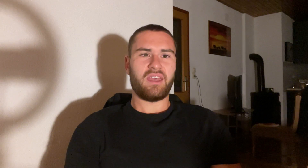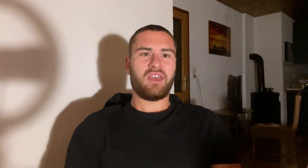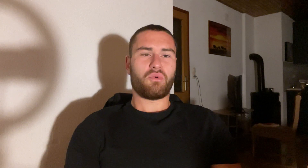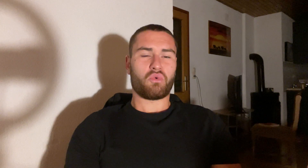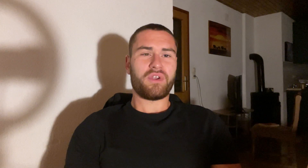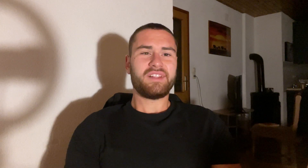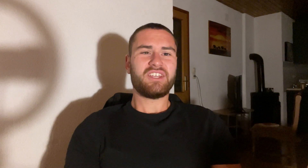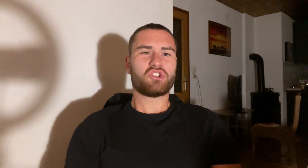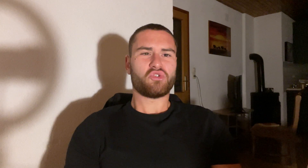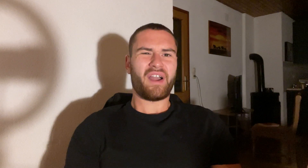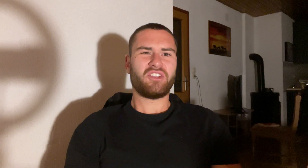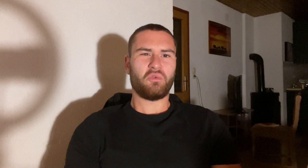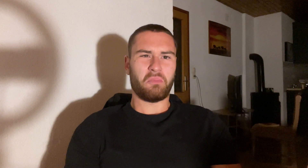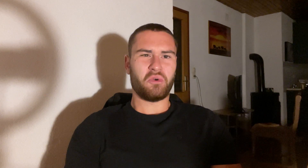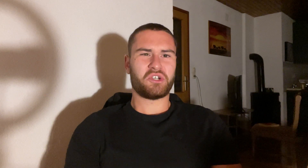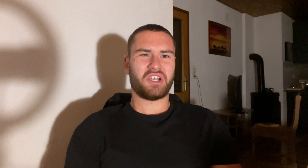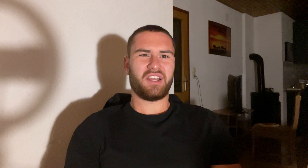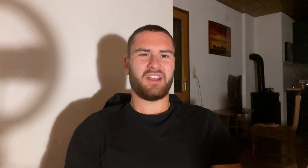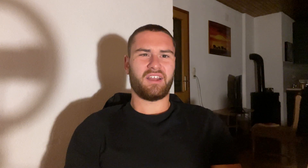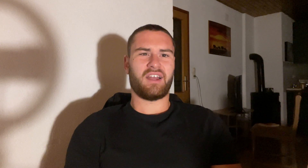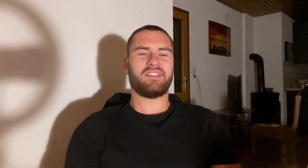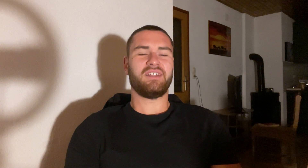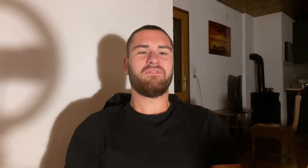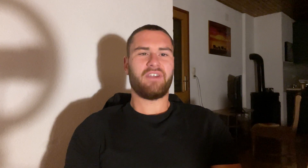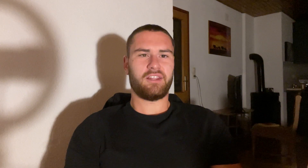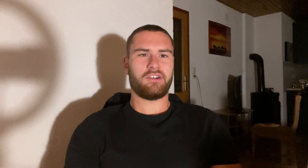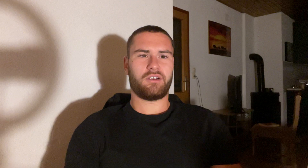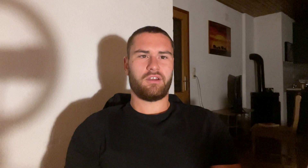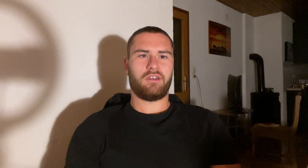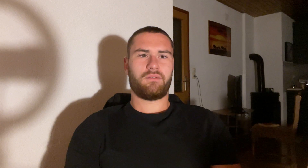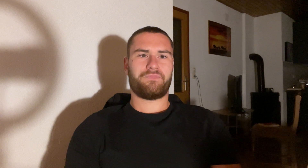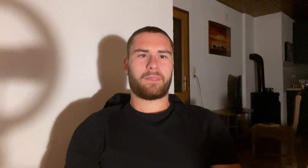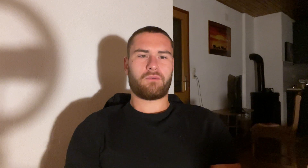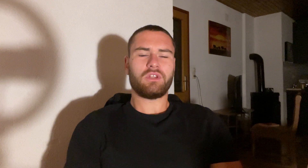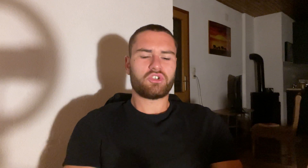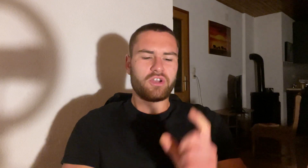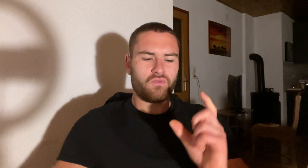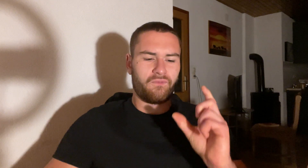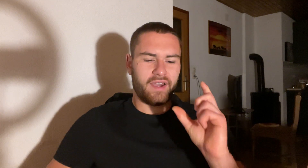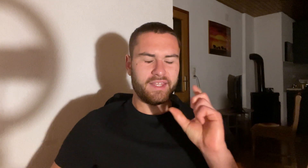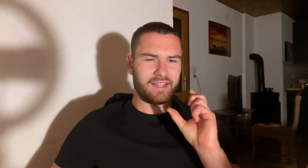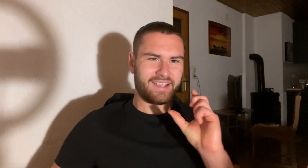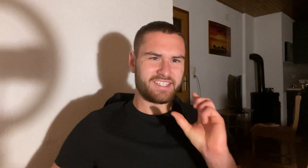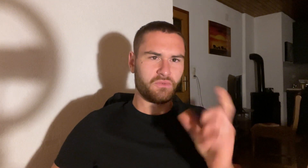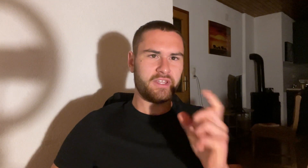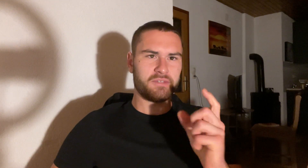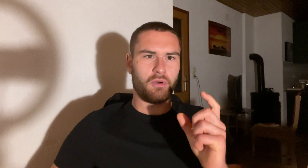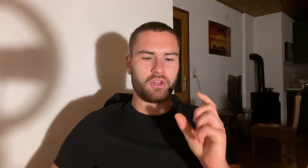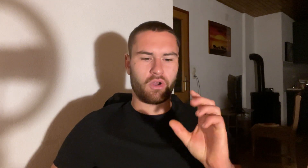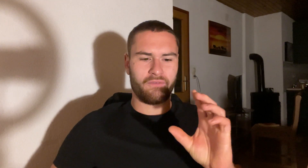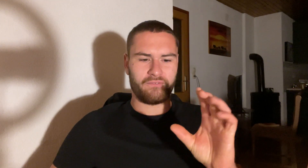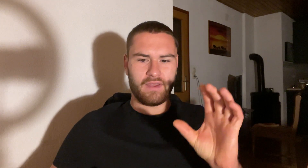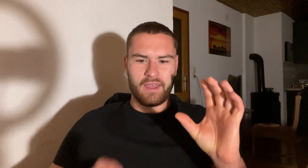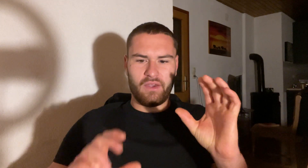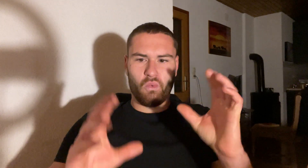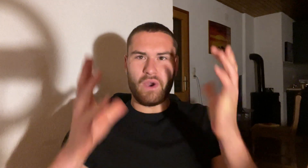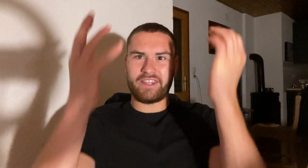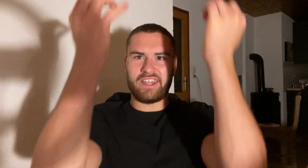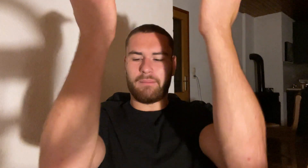really trying to push until failure. Really trying to find that, like, sweet spot of weight that I'm